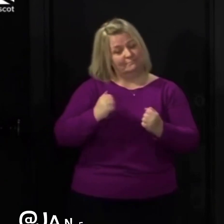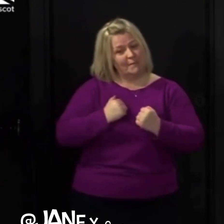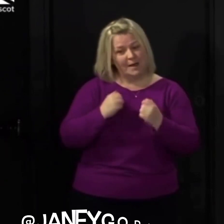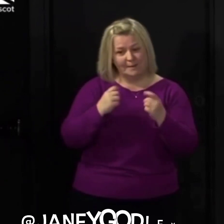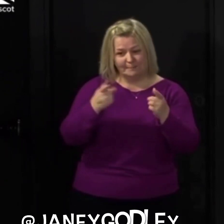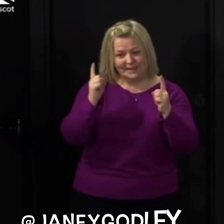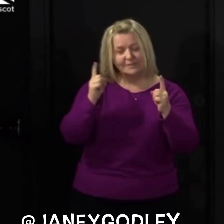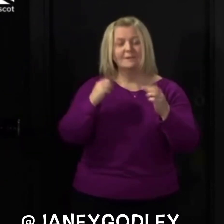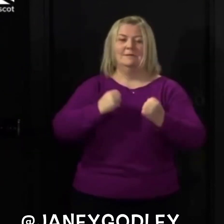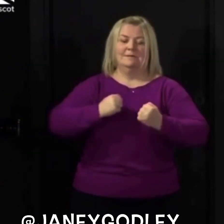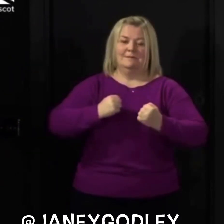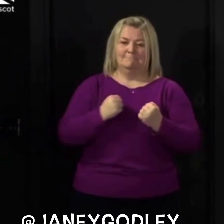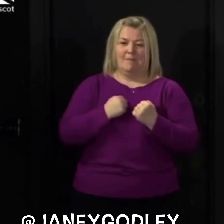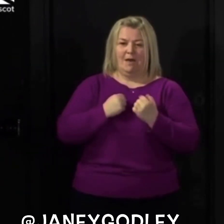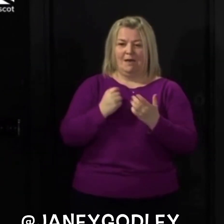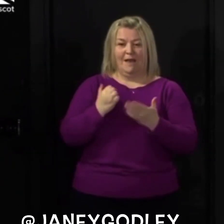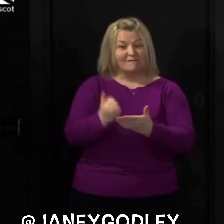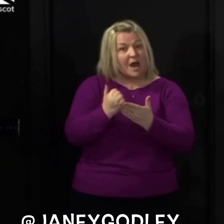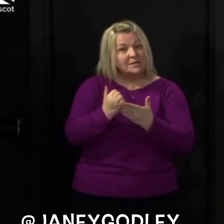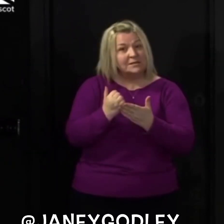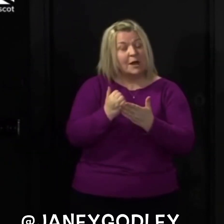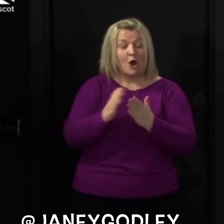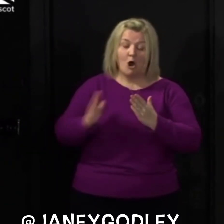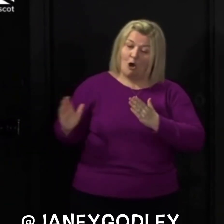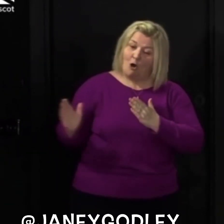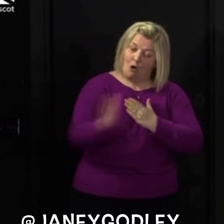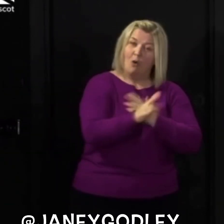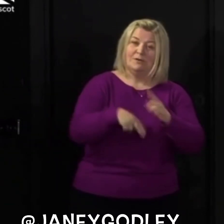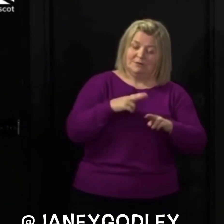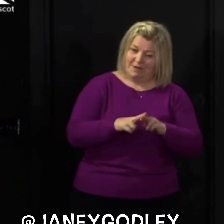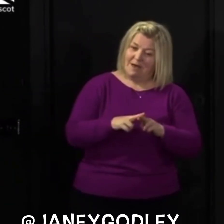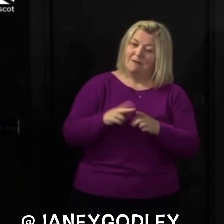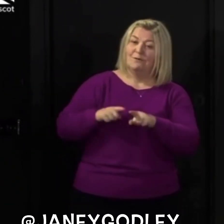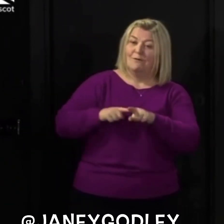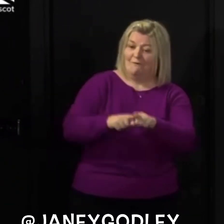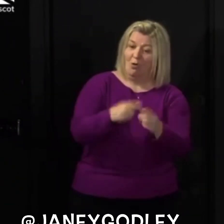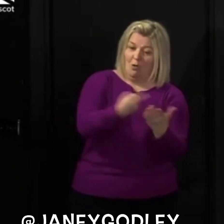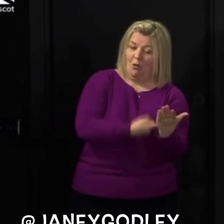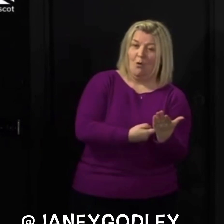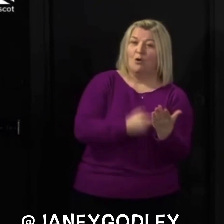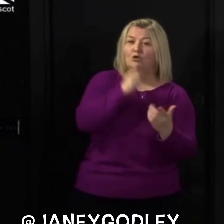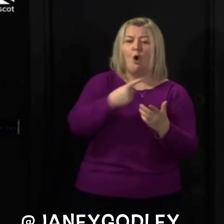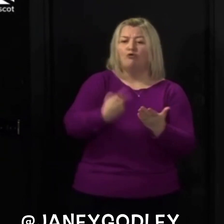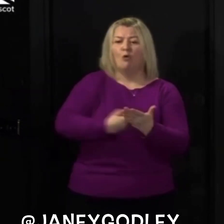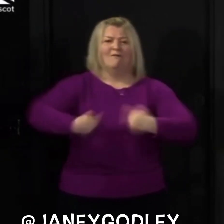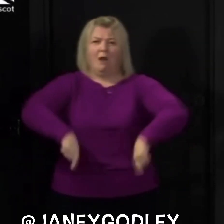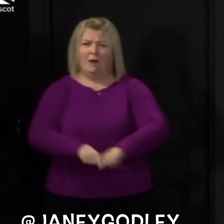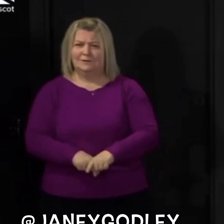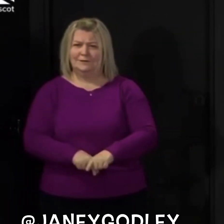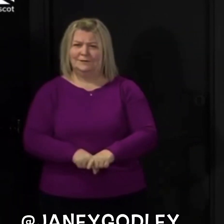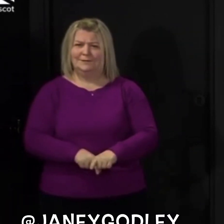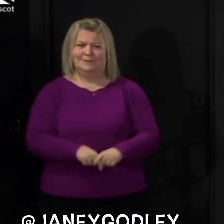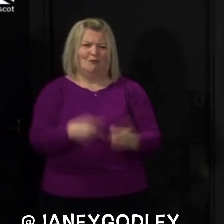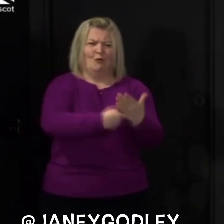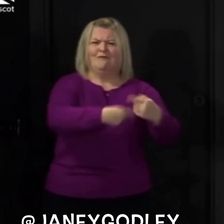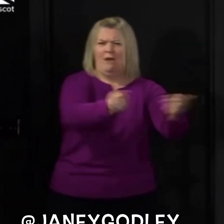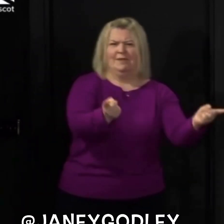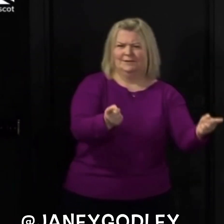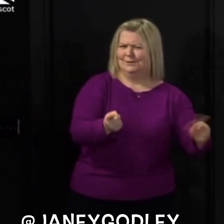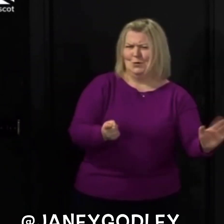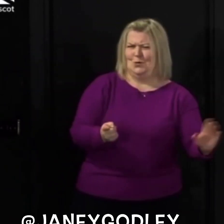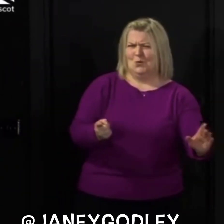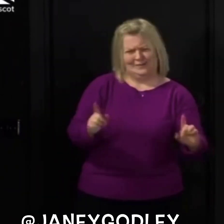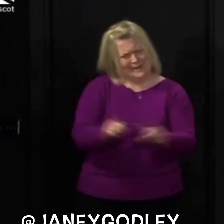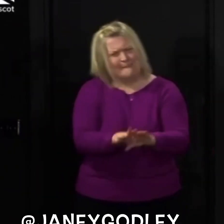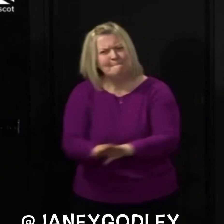and I'm mapping where they are to make sure none of them are breaking the rules. I mean, me myself, I wanted to head out to Toro Molinas, but no,